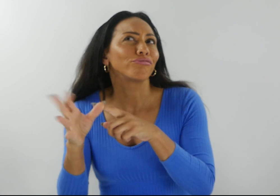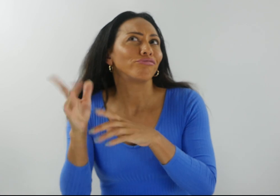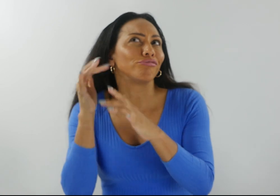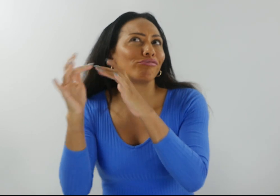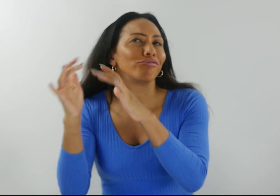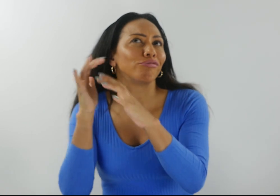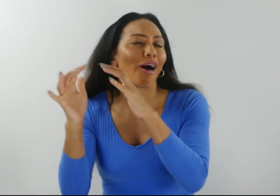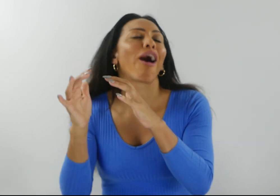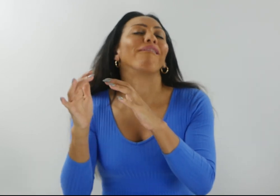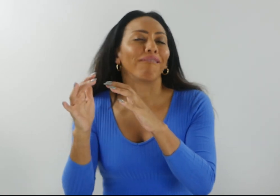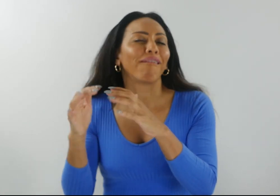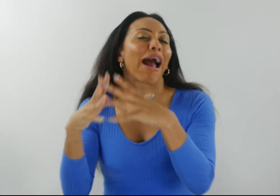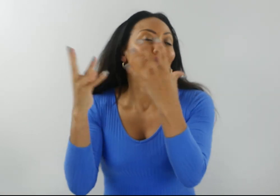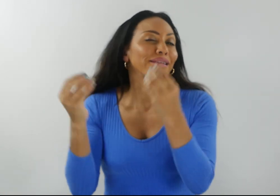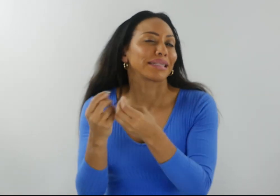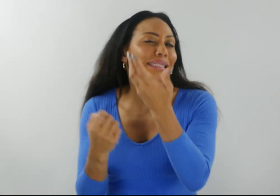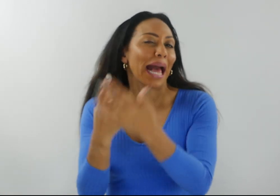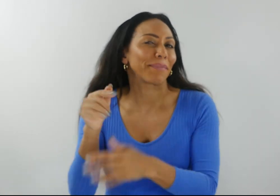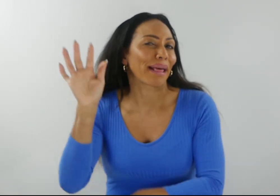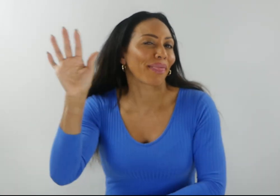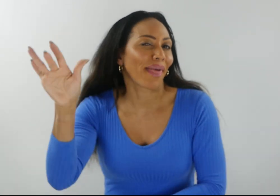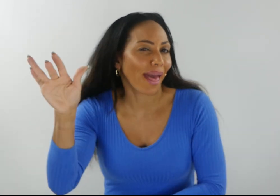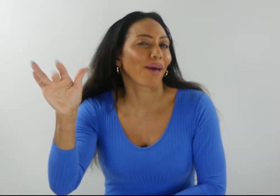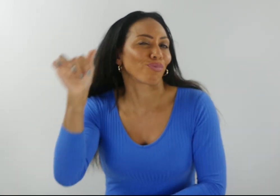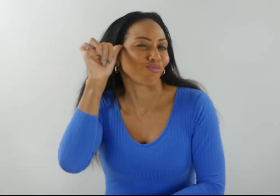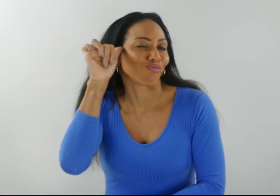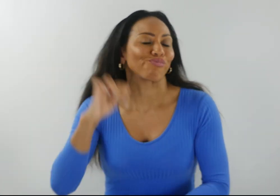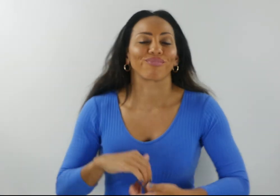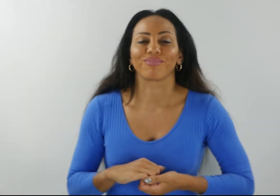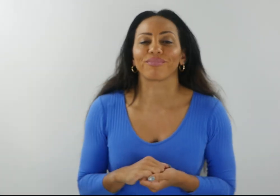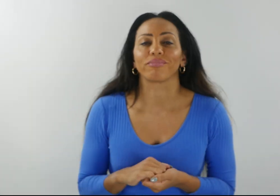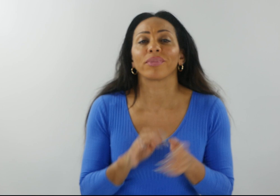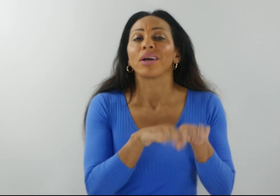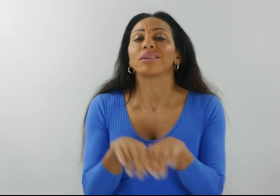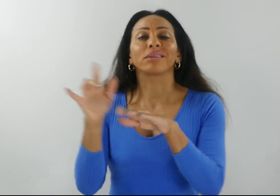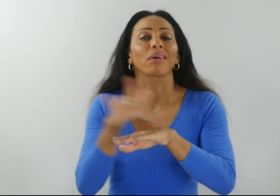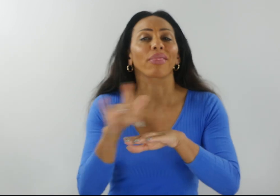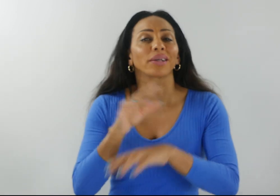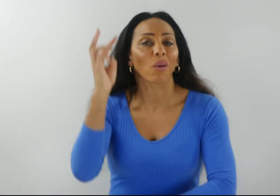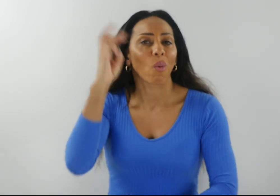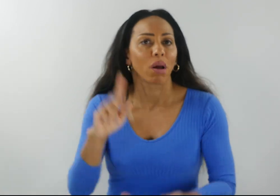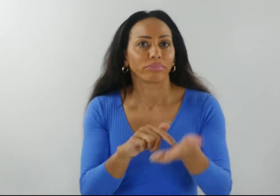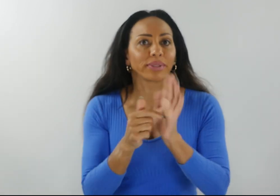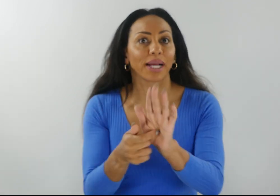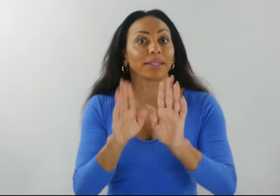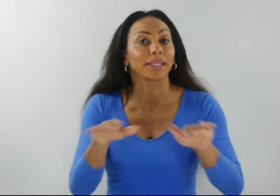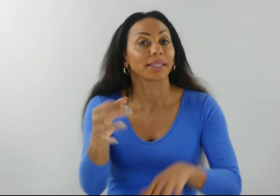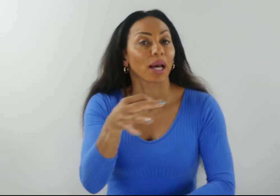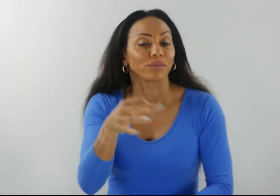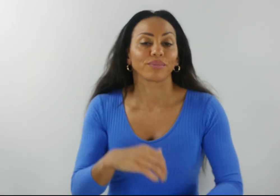telling us everything that's happening inside that day. National Theatre Wales presents Kidstown, a